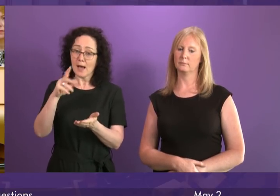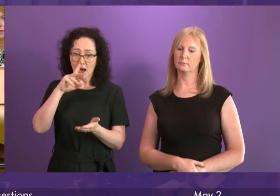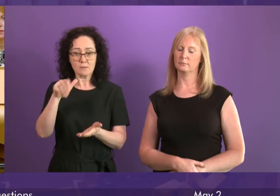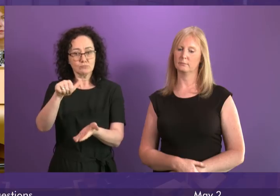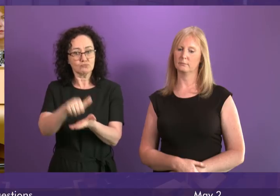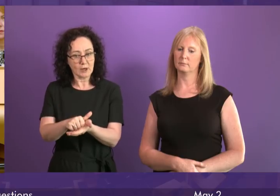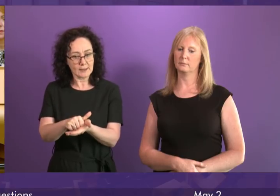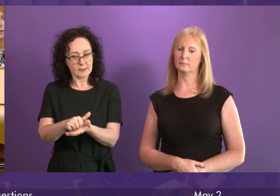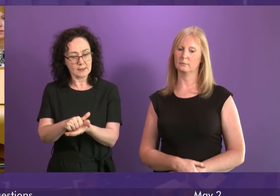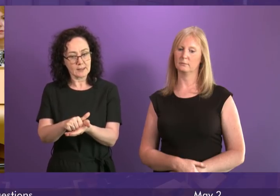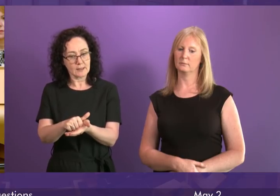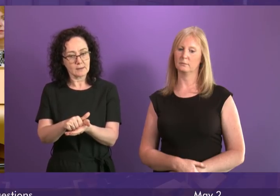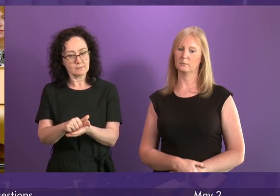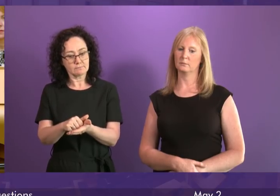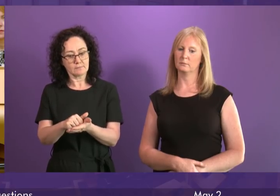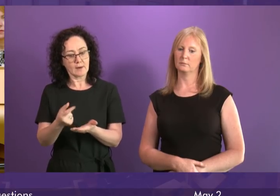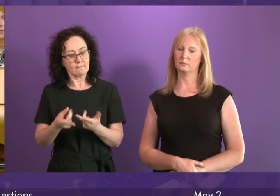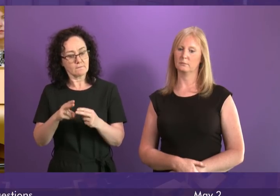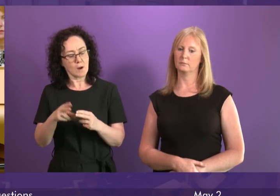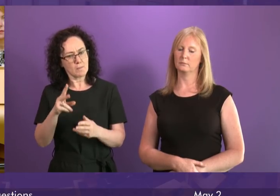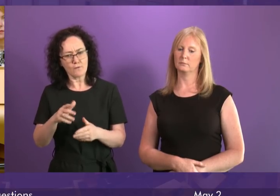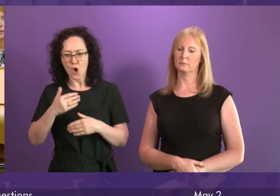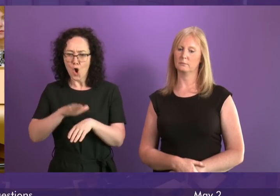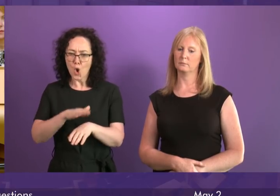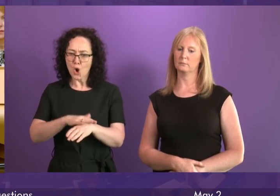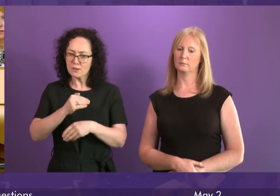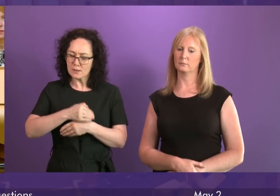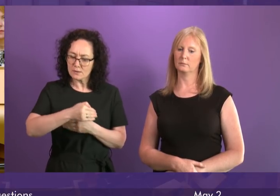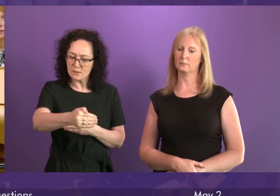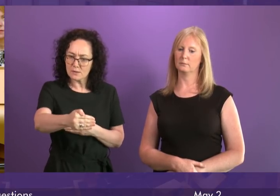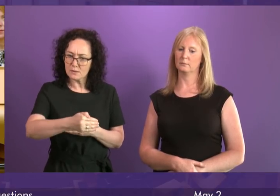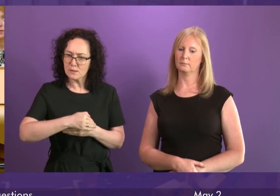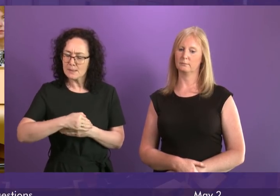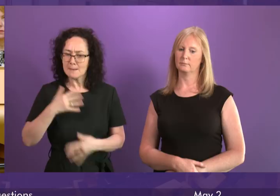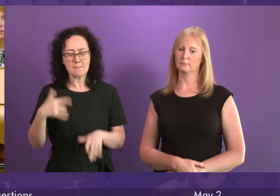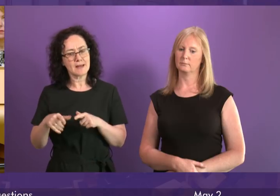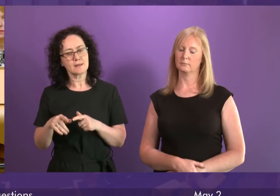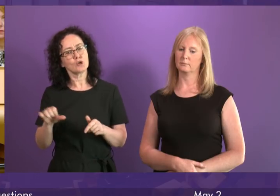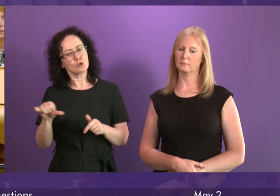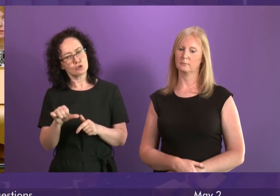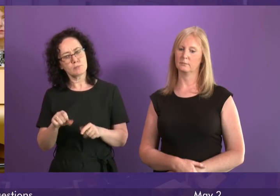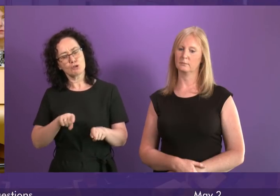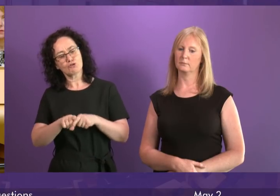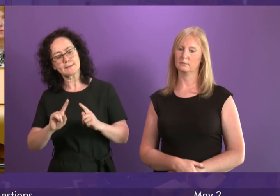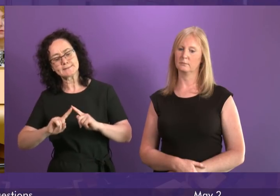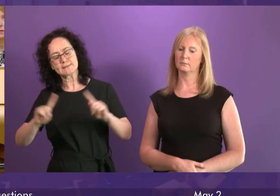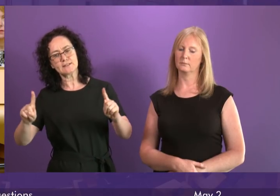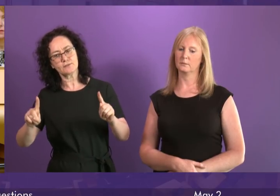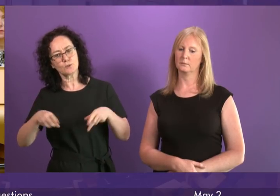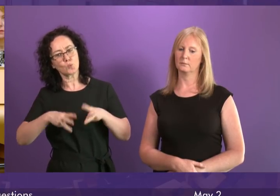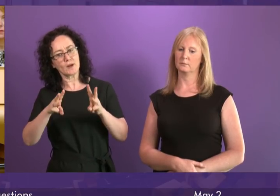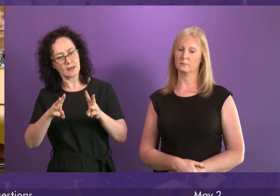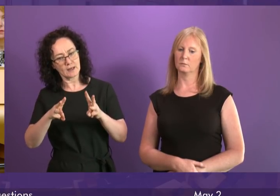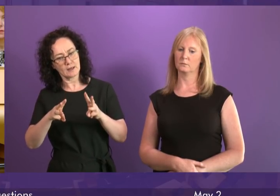clinical decision but for longer term pain clinicians are and should be advised to discuss alternatives with patients as part of a